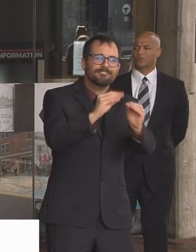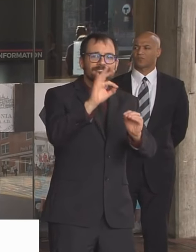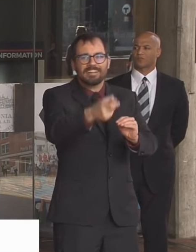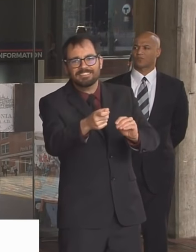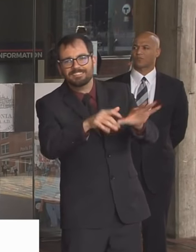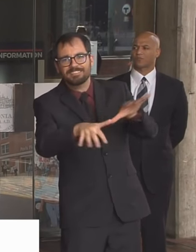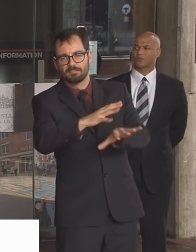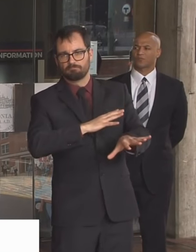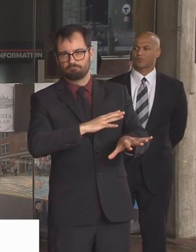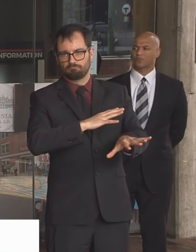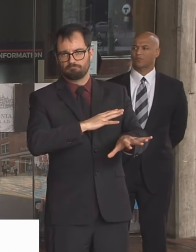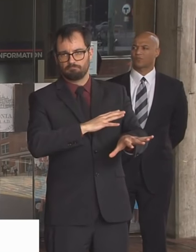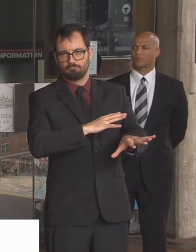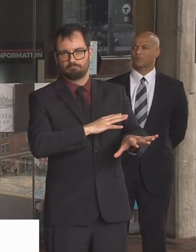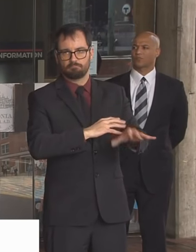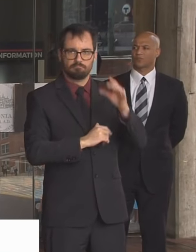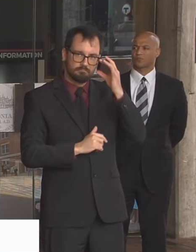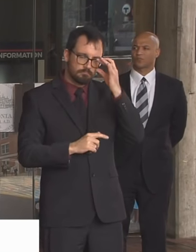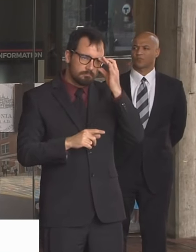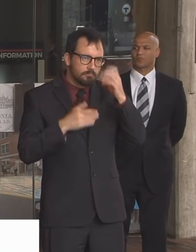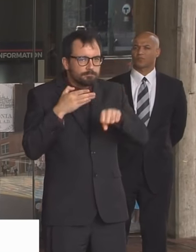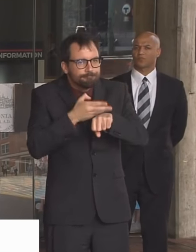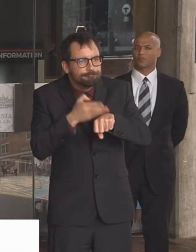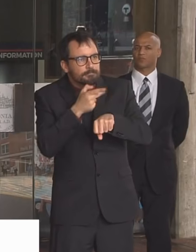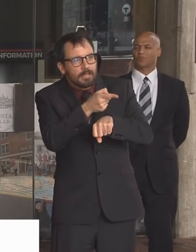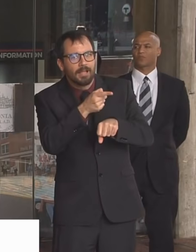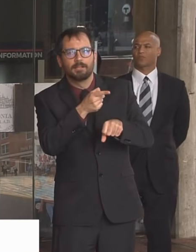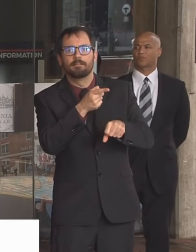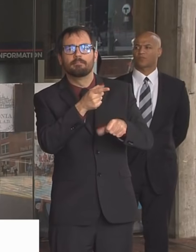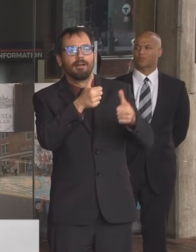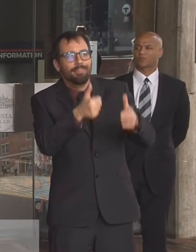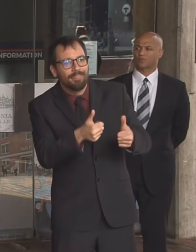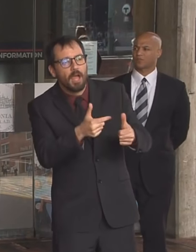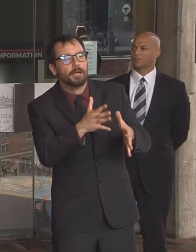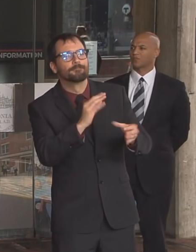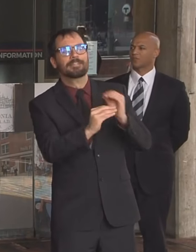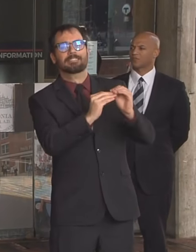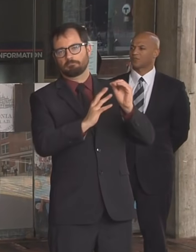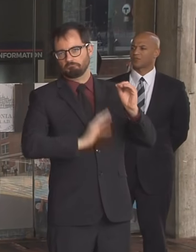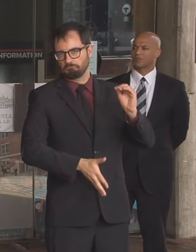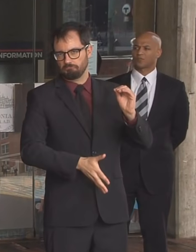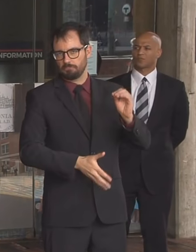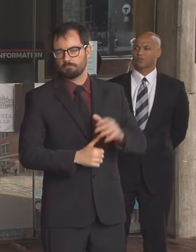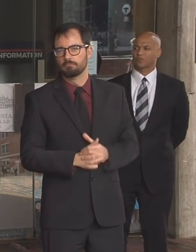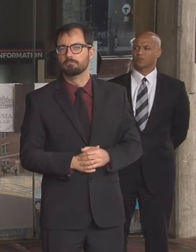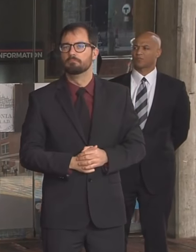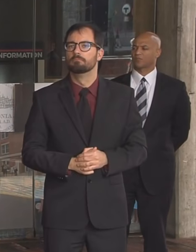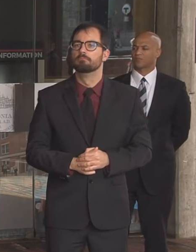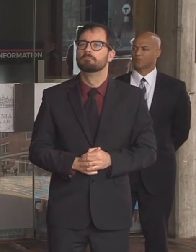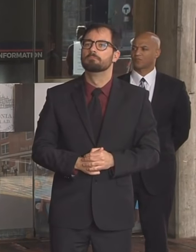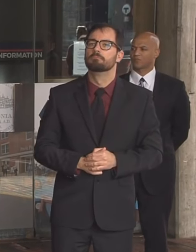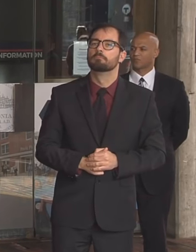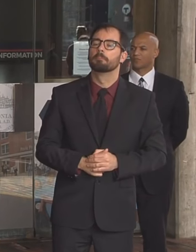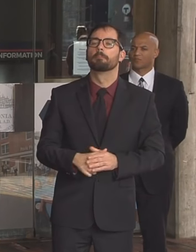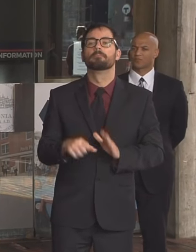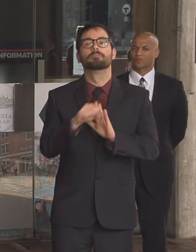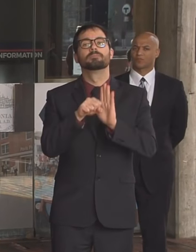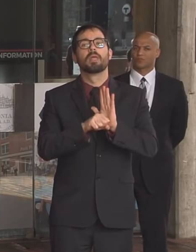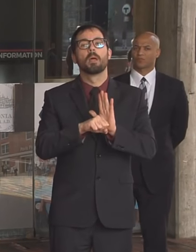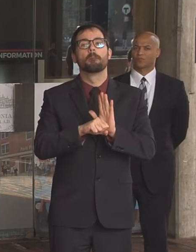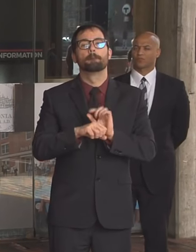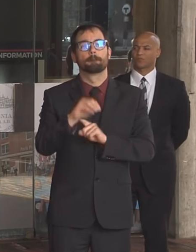that means any renovations going in homes can continue forward the state massport and the t have not followed